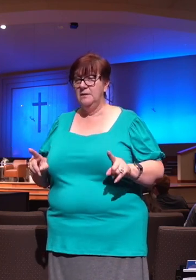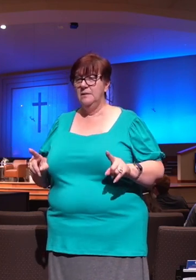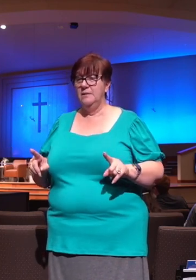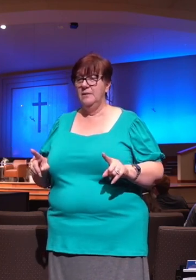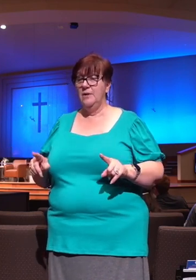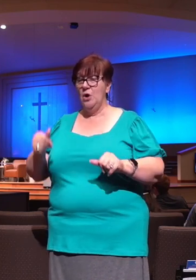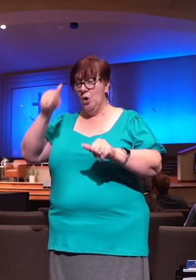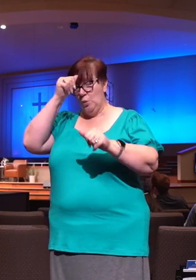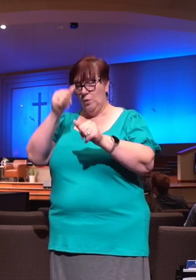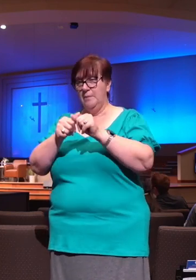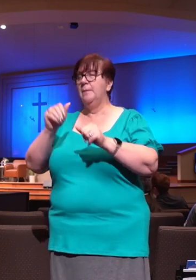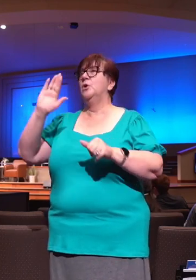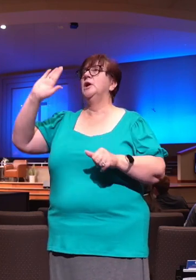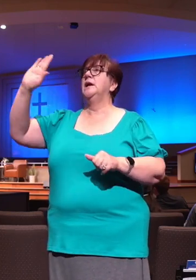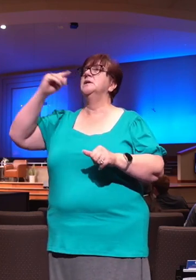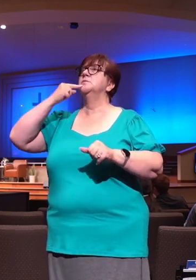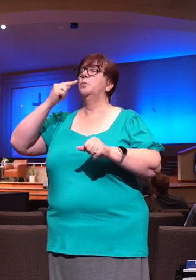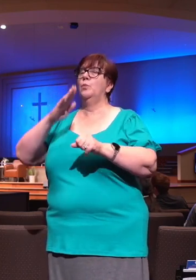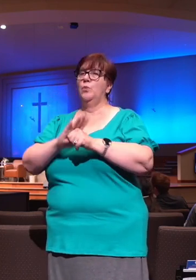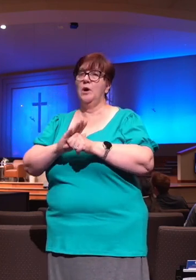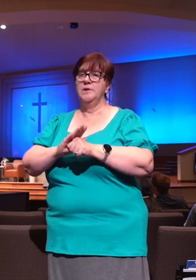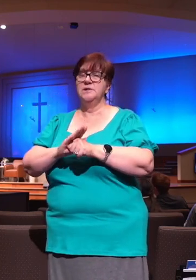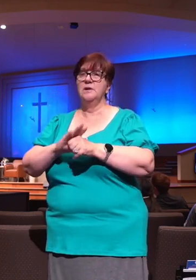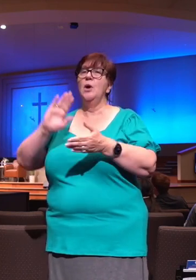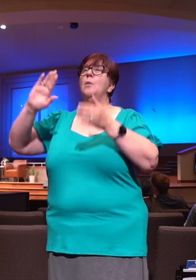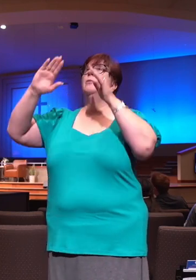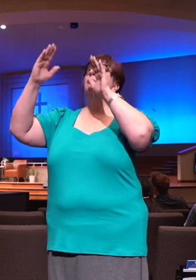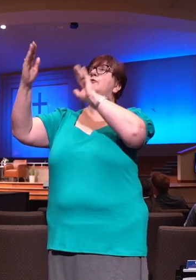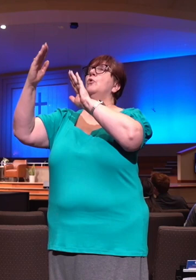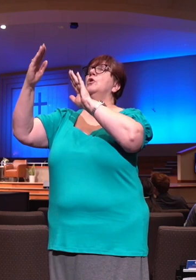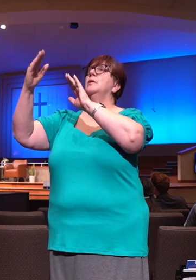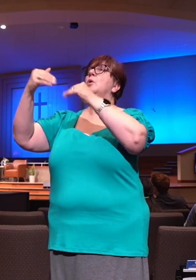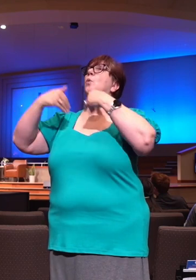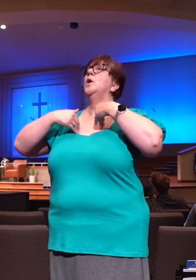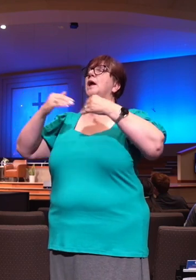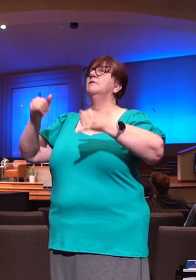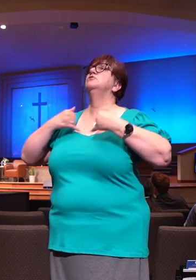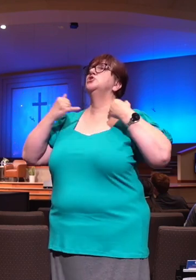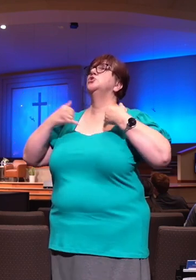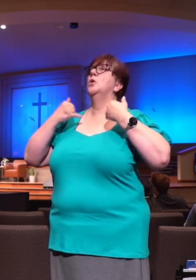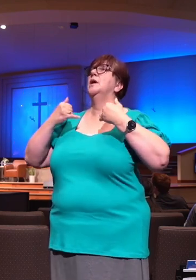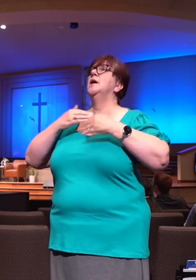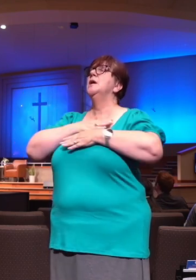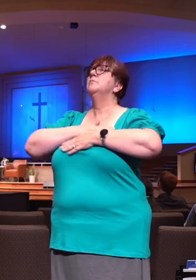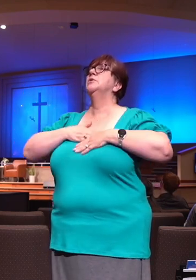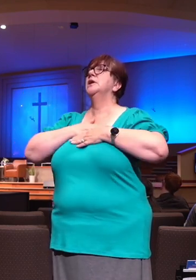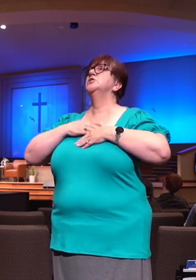today. In his presence there is joy. There are pleasures evermore at his right hand.